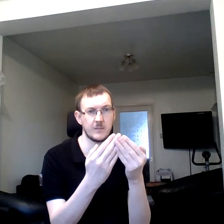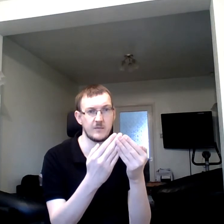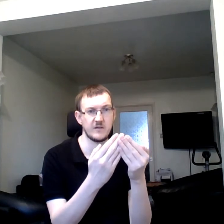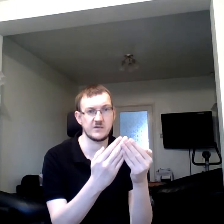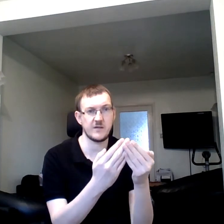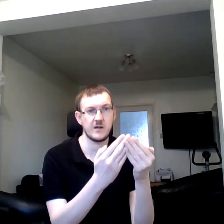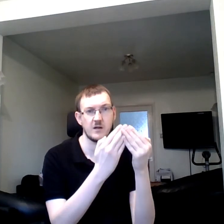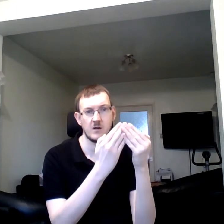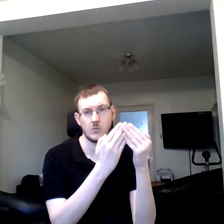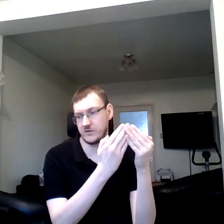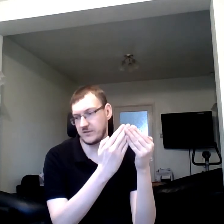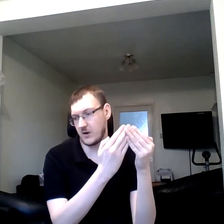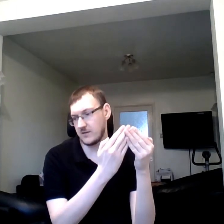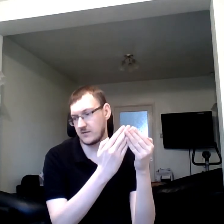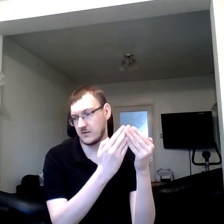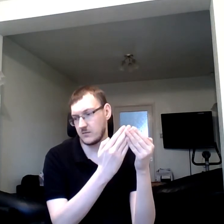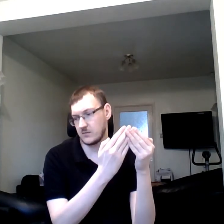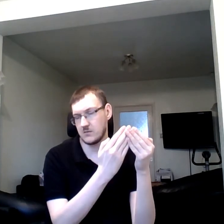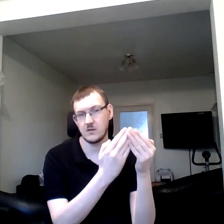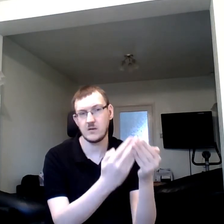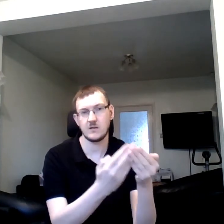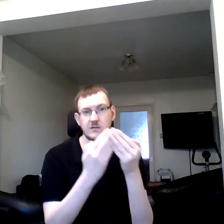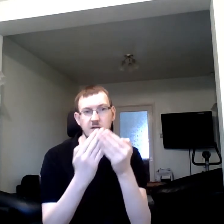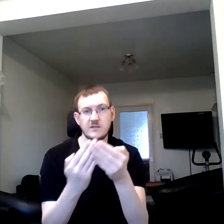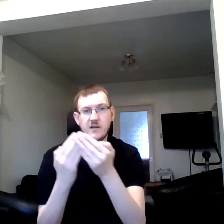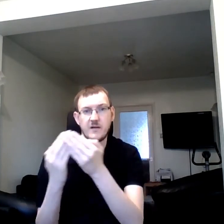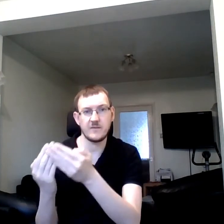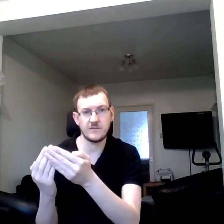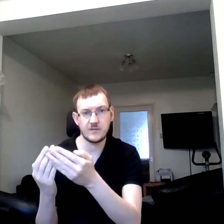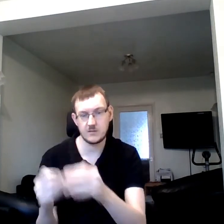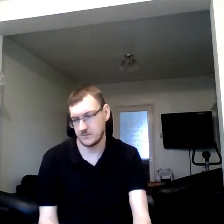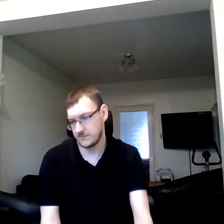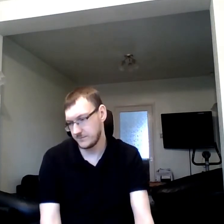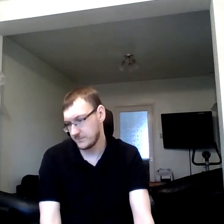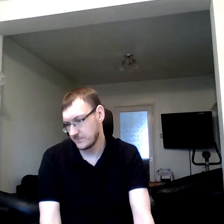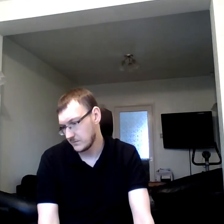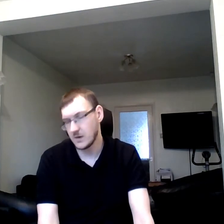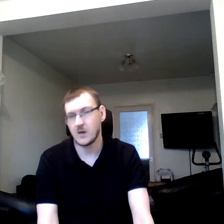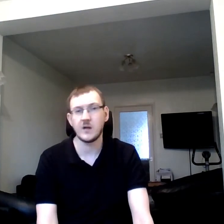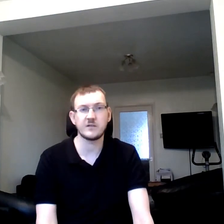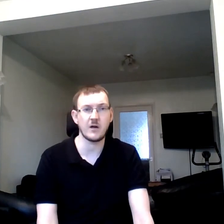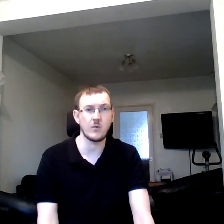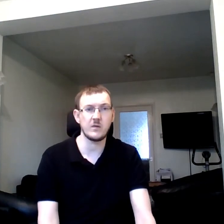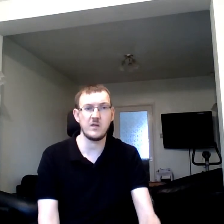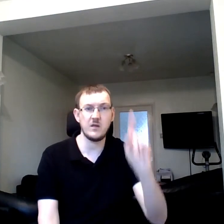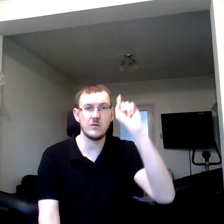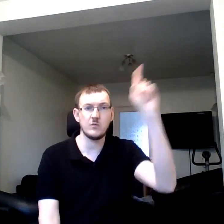on top of the region. We're just going to deserve. So you